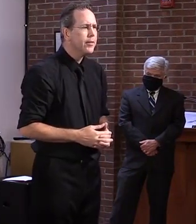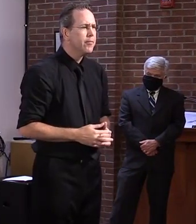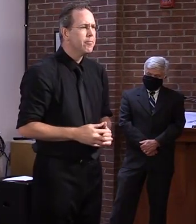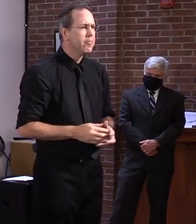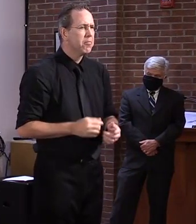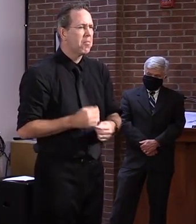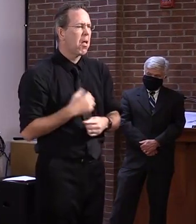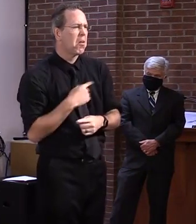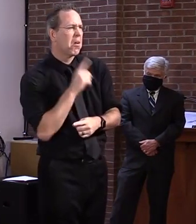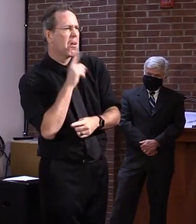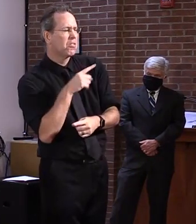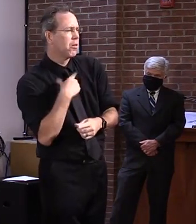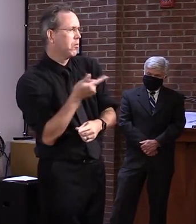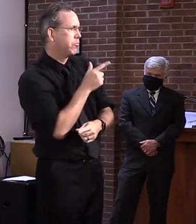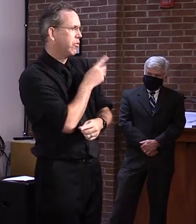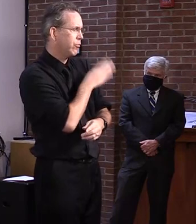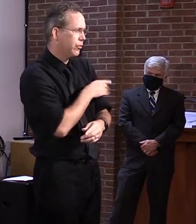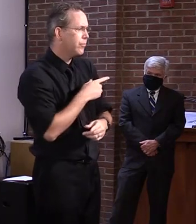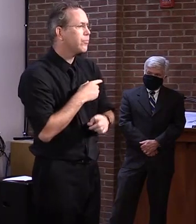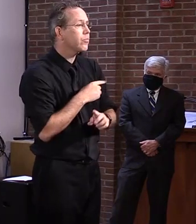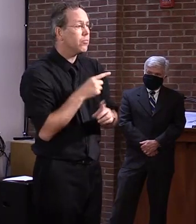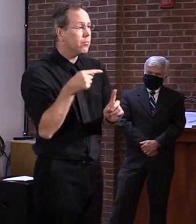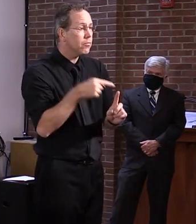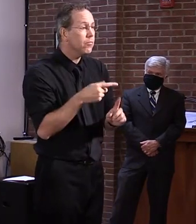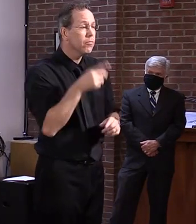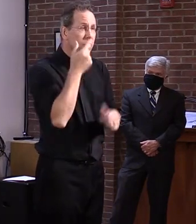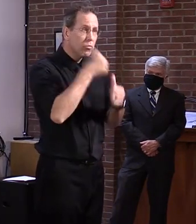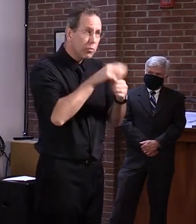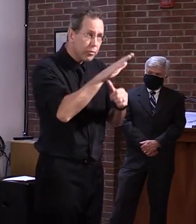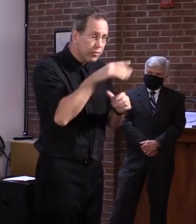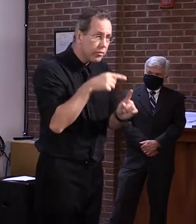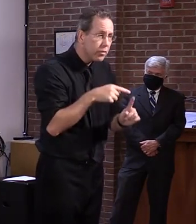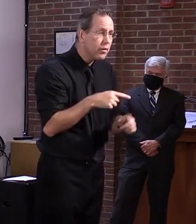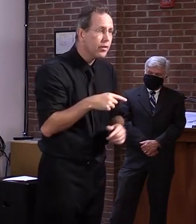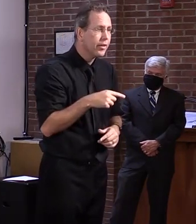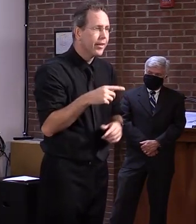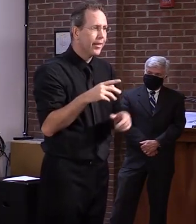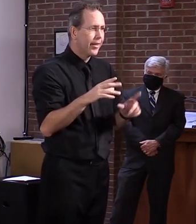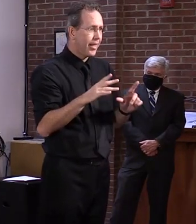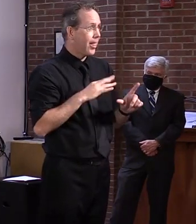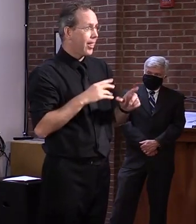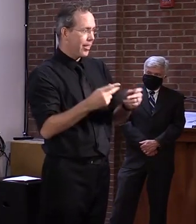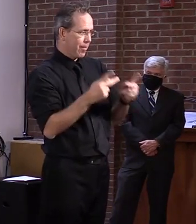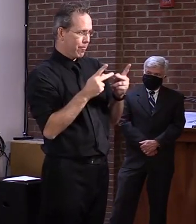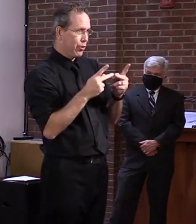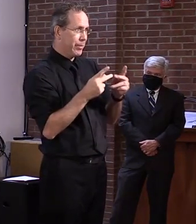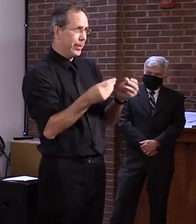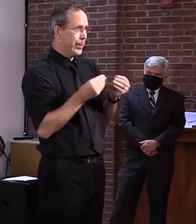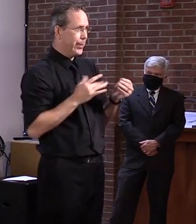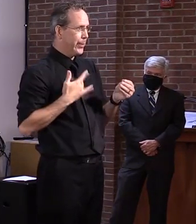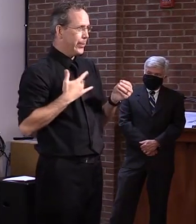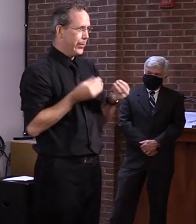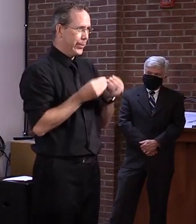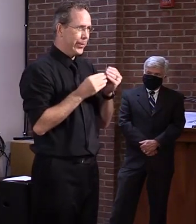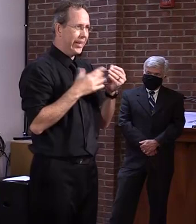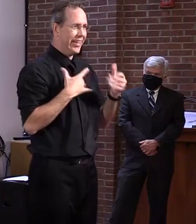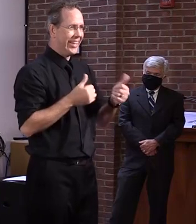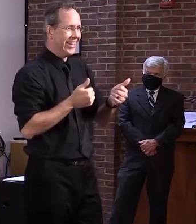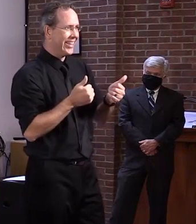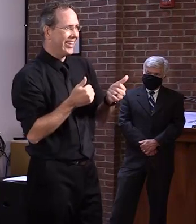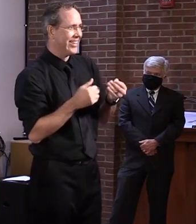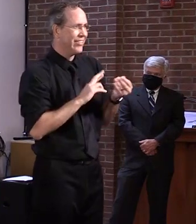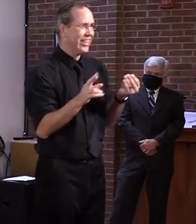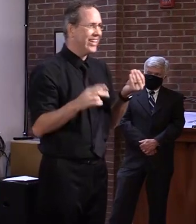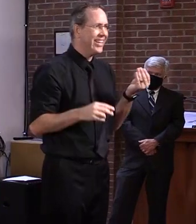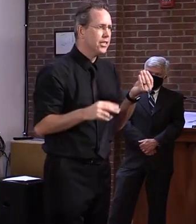permit, uh, at that point in time, you still have to drive with someone in the vehicle, uh, that is of age and has their, uh,